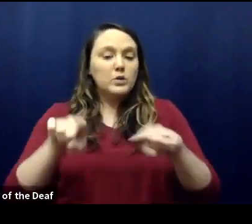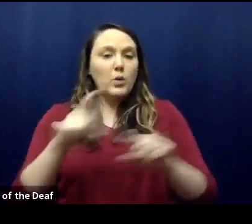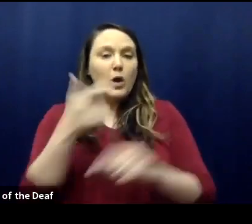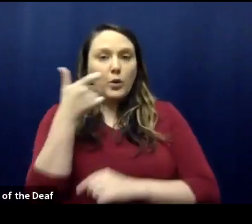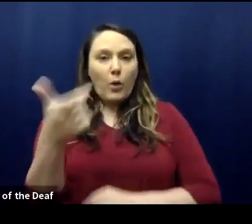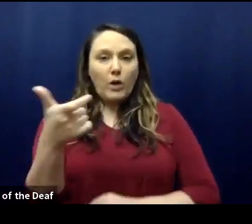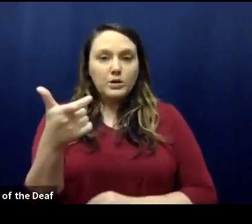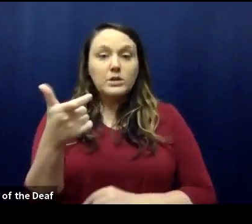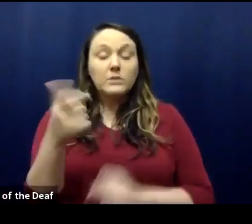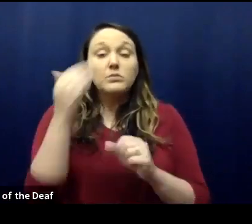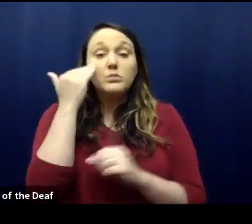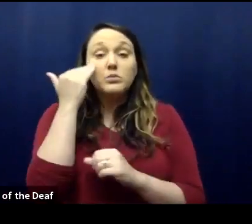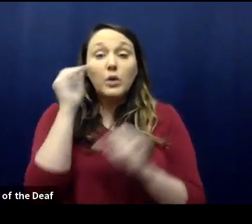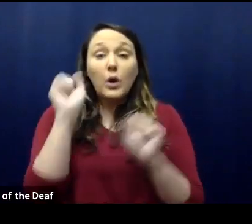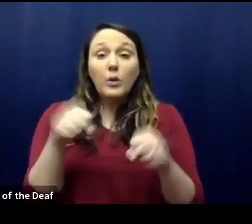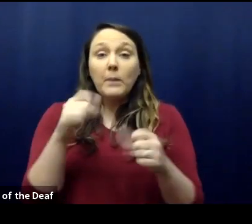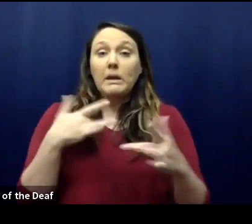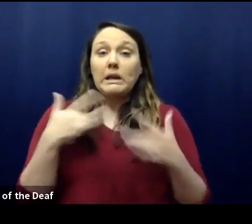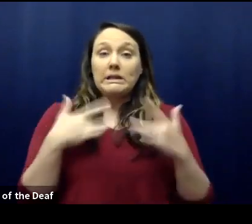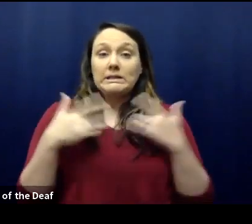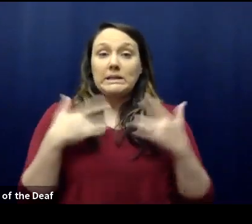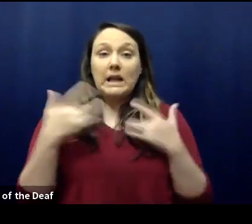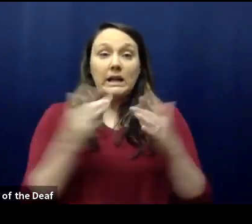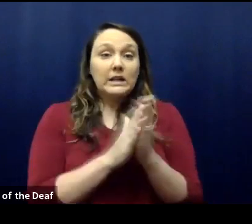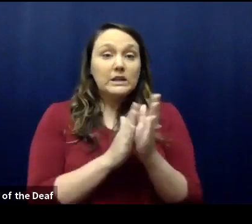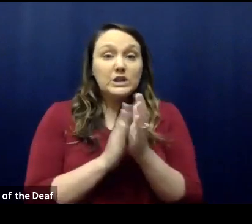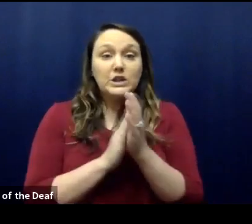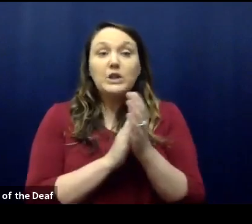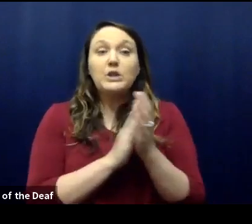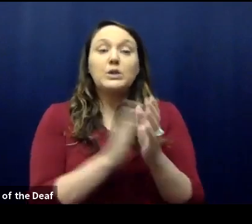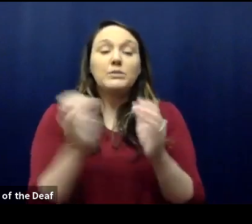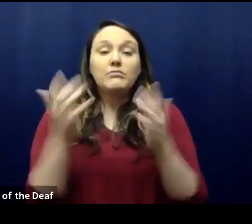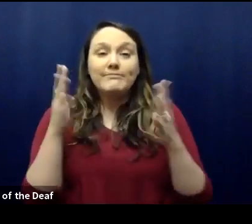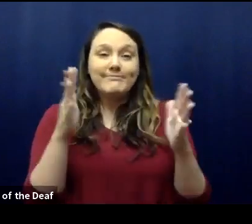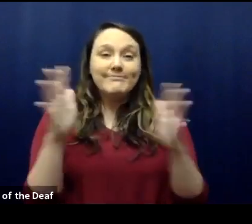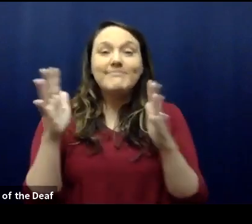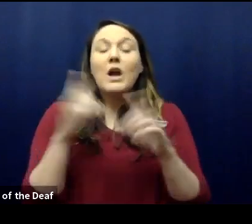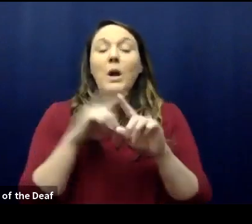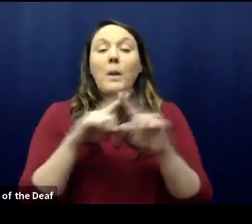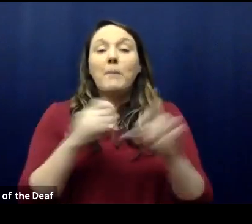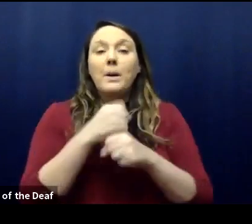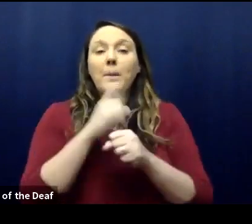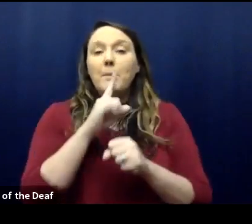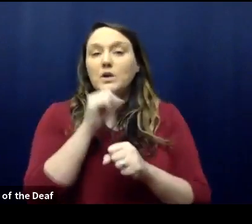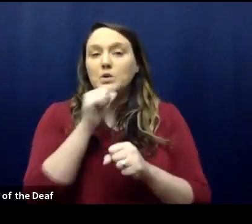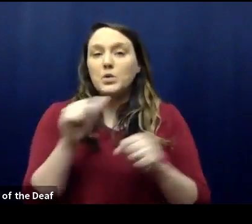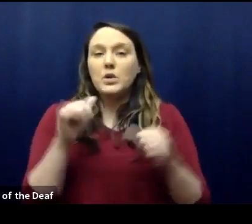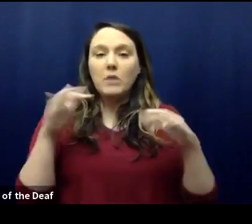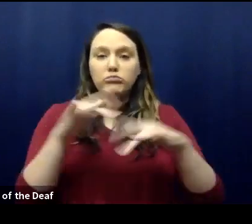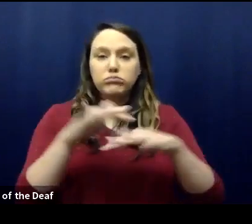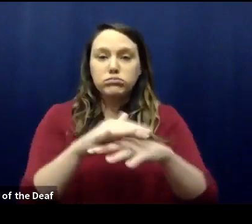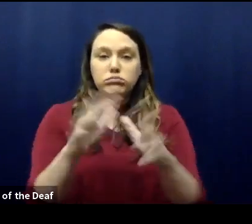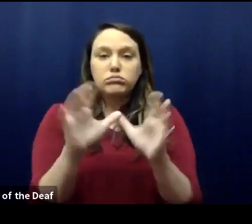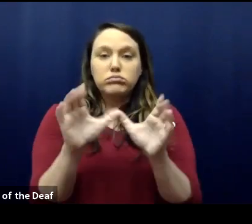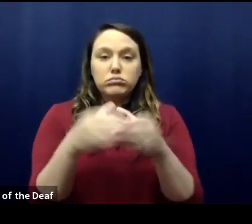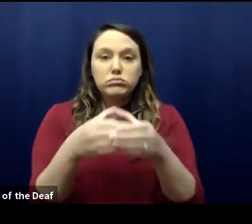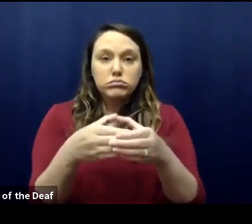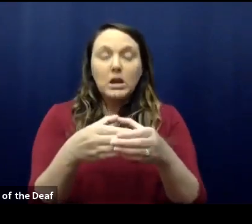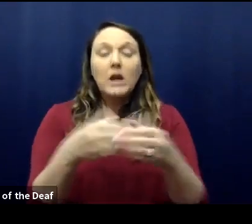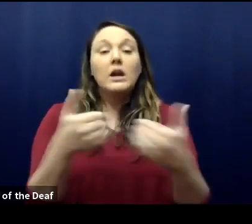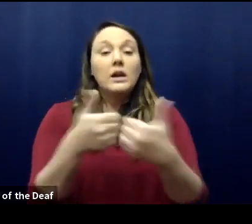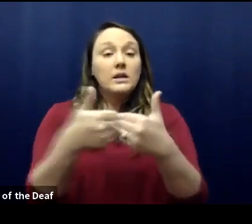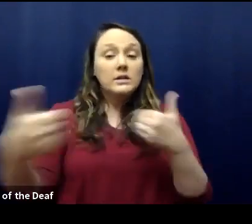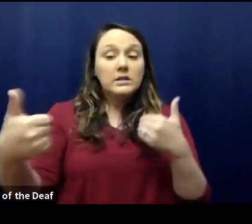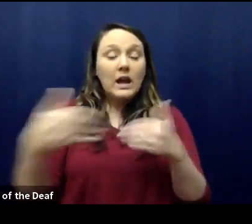We know it can be exciting to cheer them on in the company of other parents. Make sure you aren't huddled closely together. Keep at least six